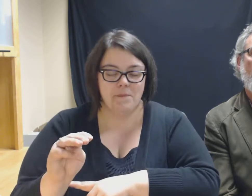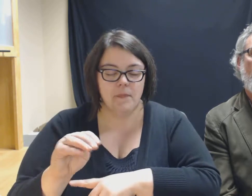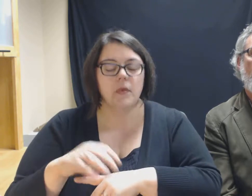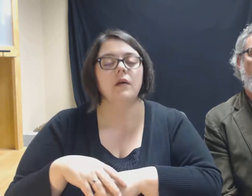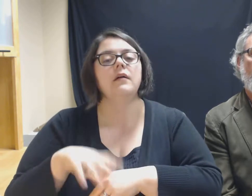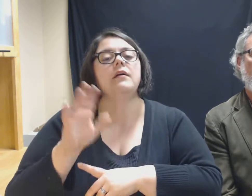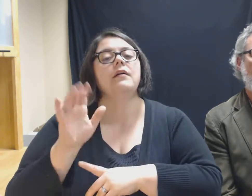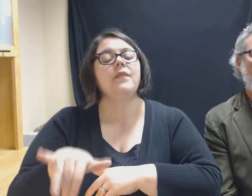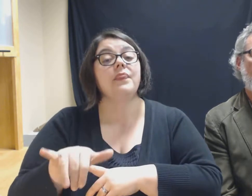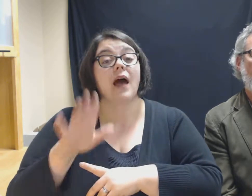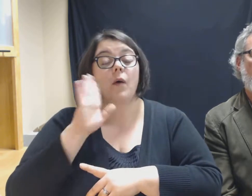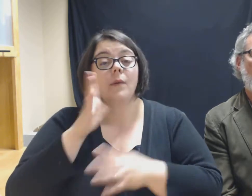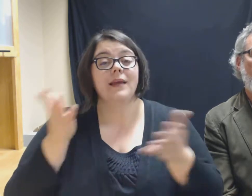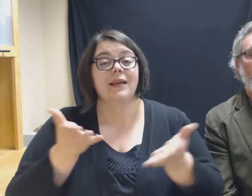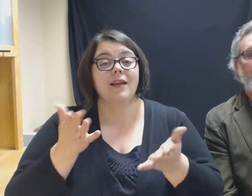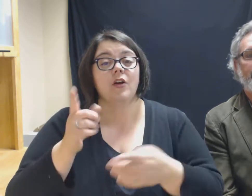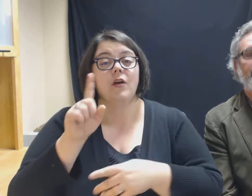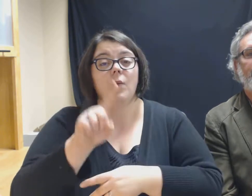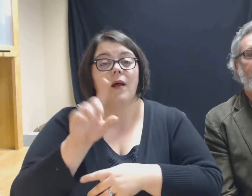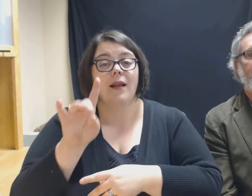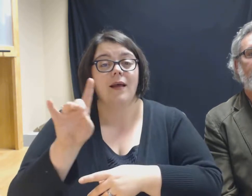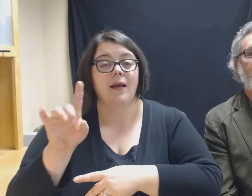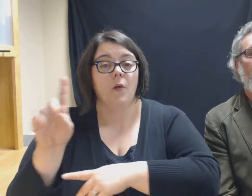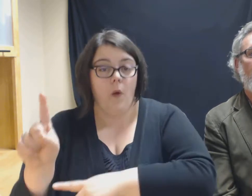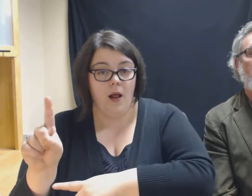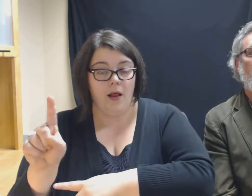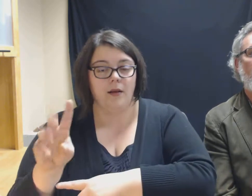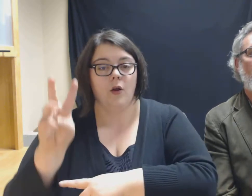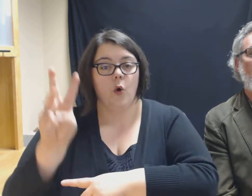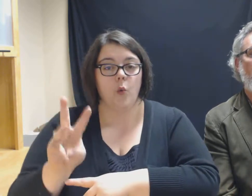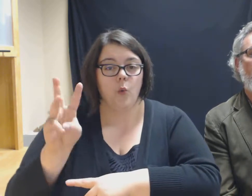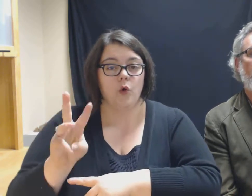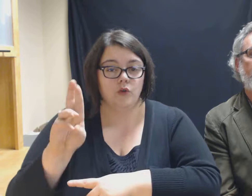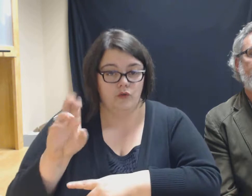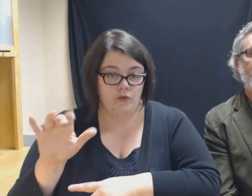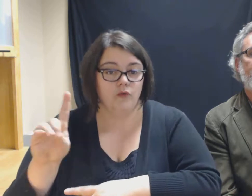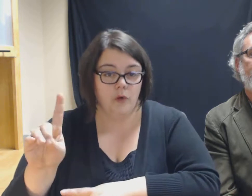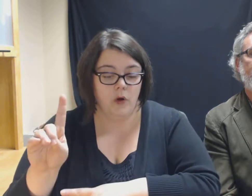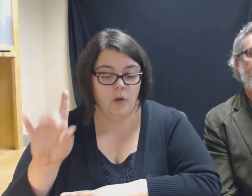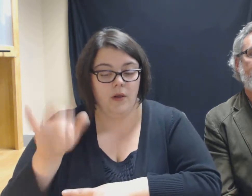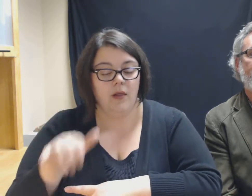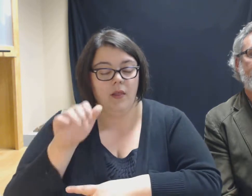event. And that's really it for this week. Thanks and have a good week.